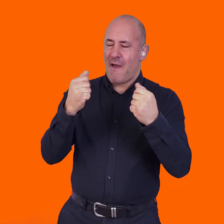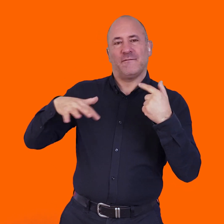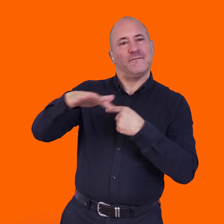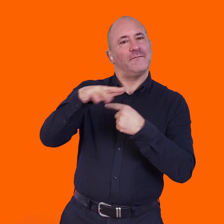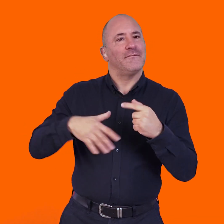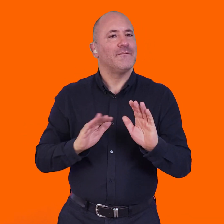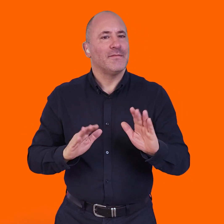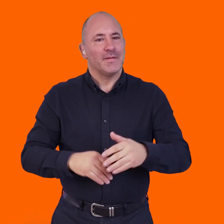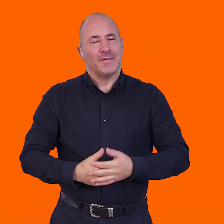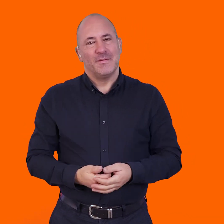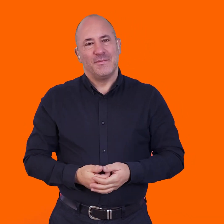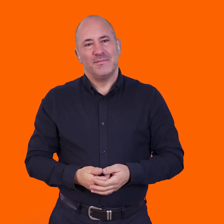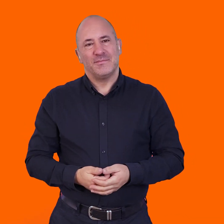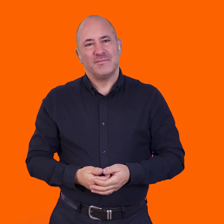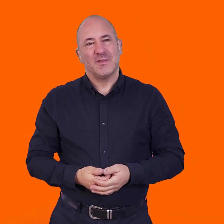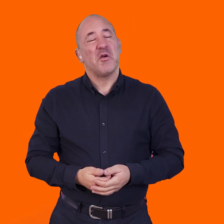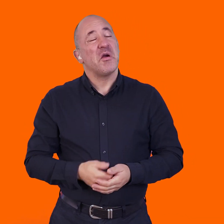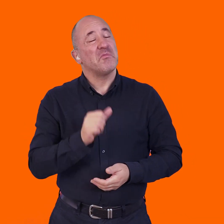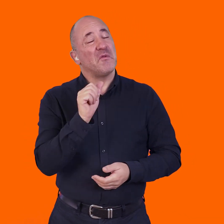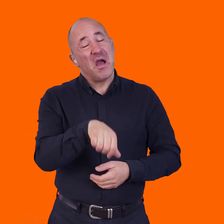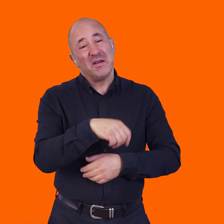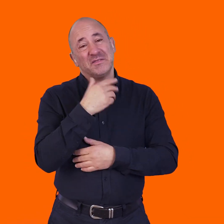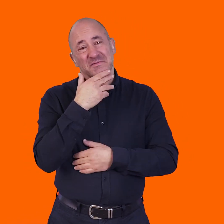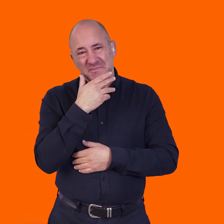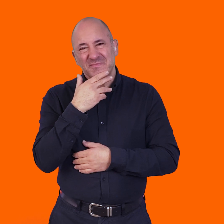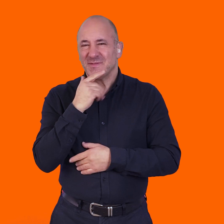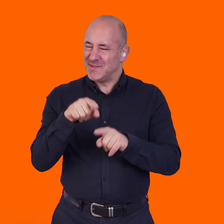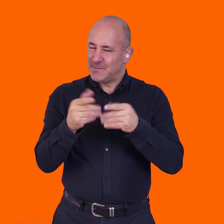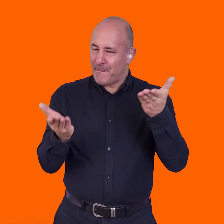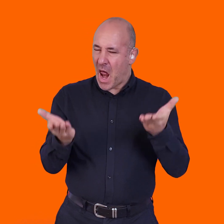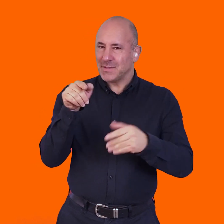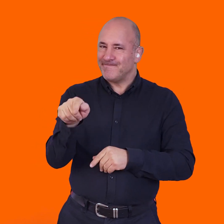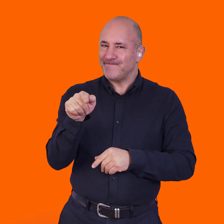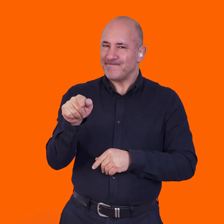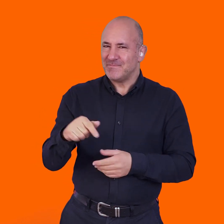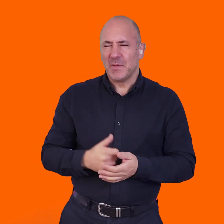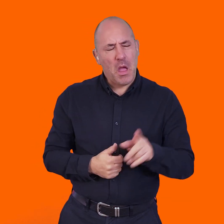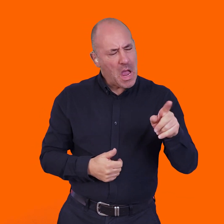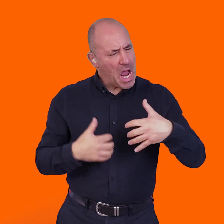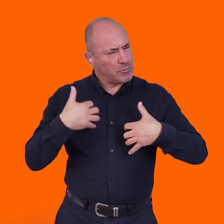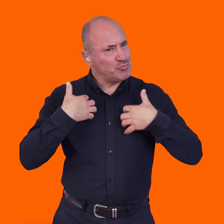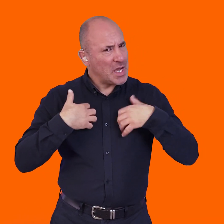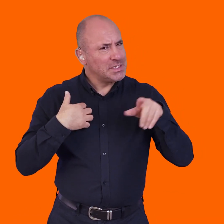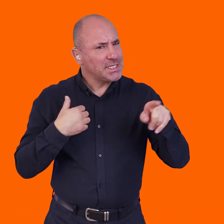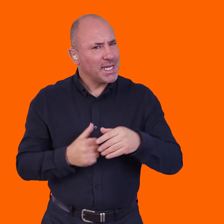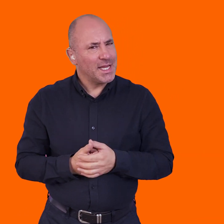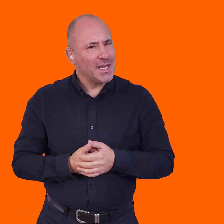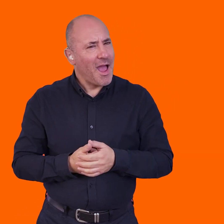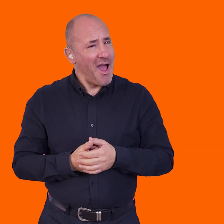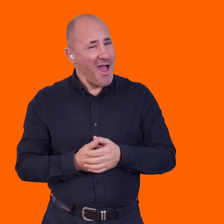actor from connecting to the audience. Right. So, it's almost a bit of that balance. That's interesting, actually. That